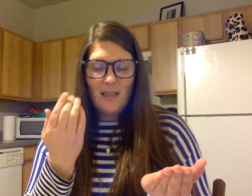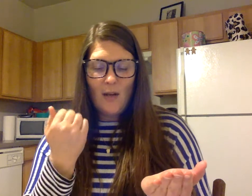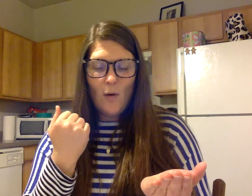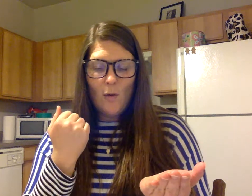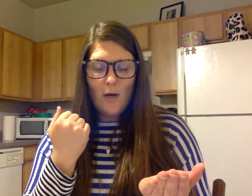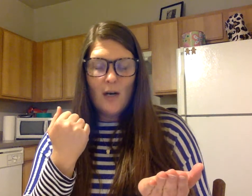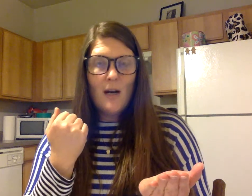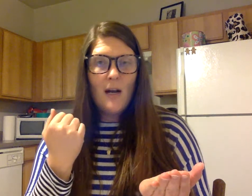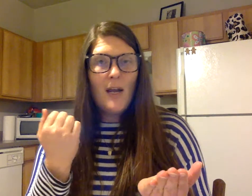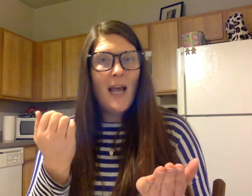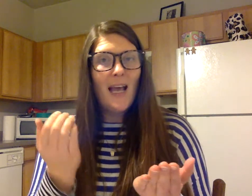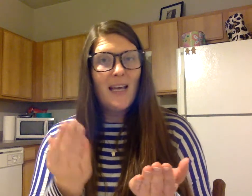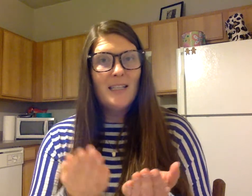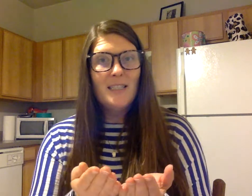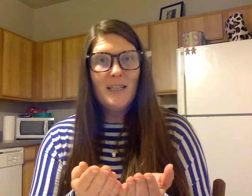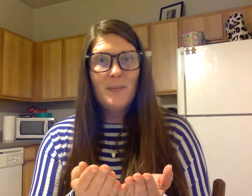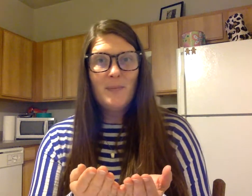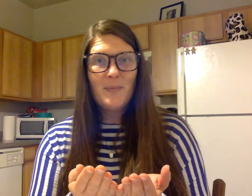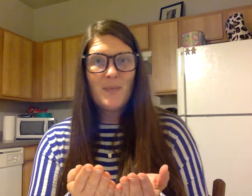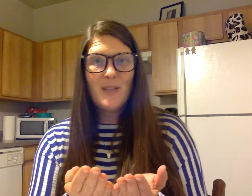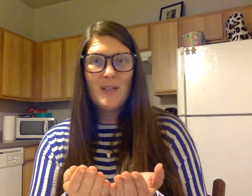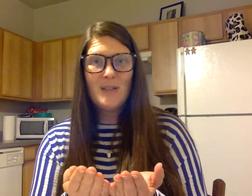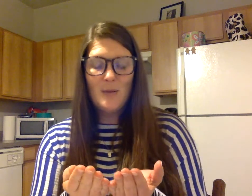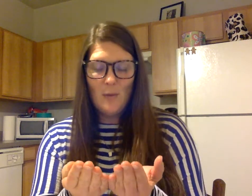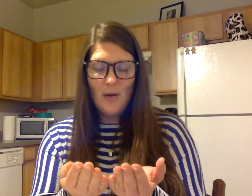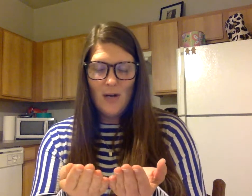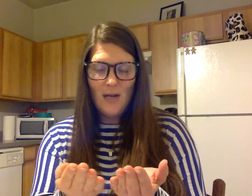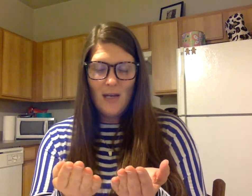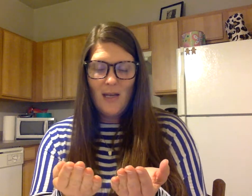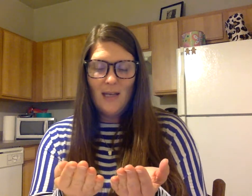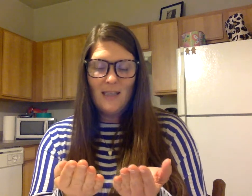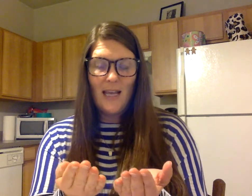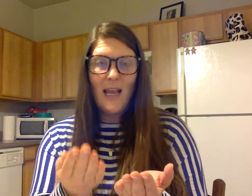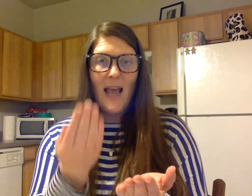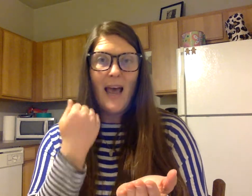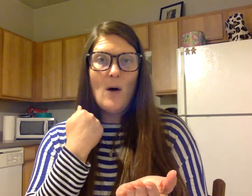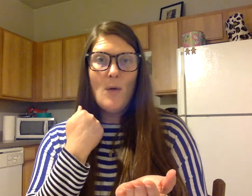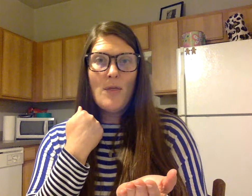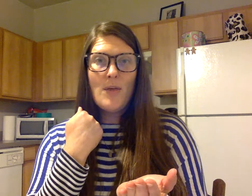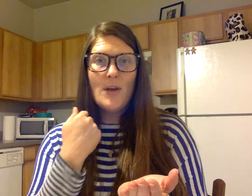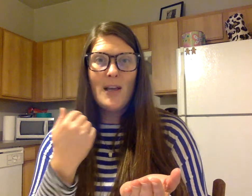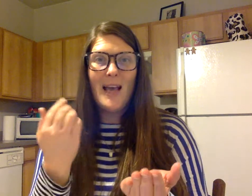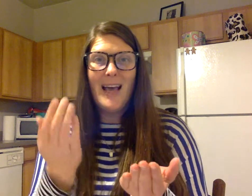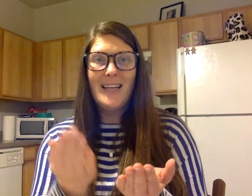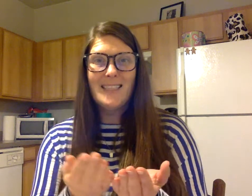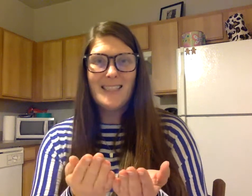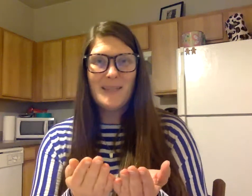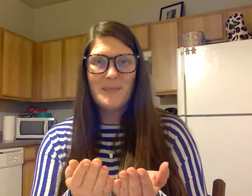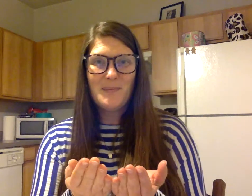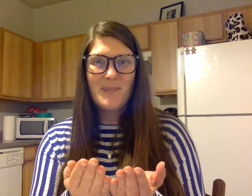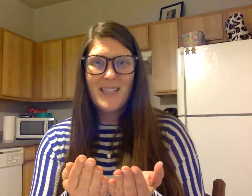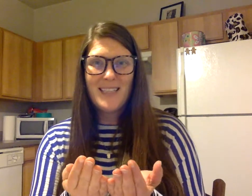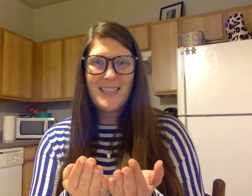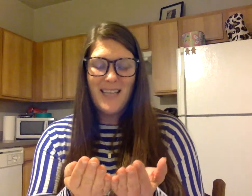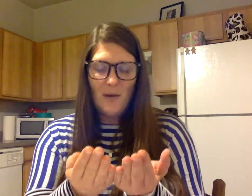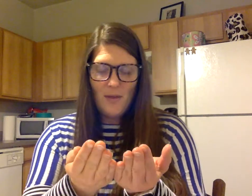Say or. Add d. Door. And say alf. Add s. South.